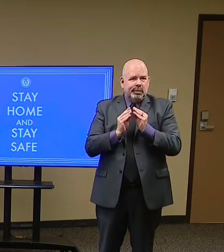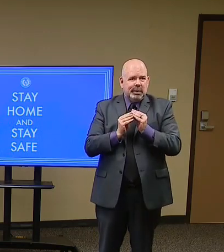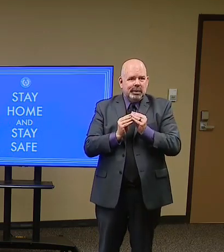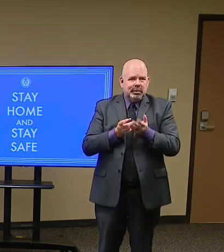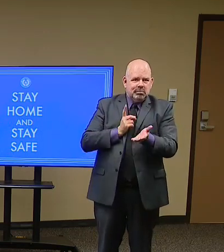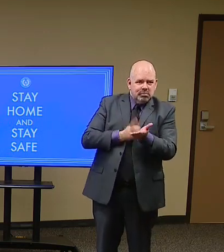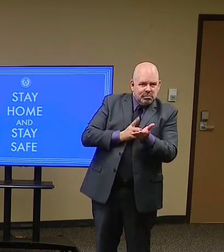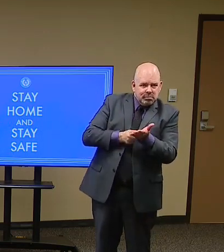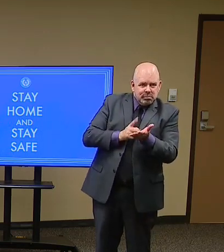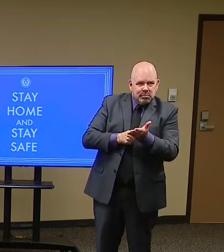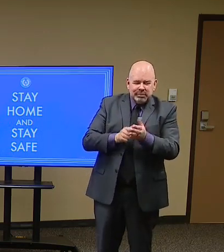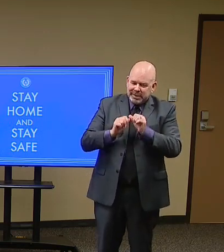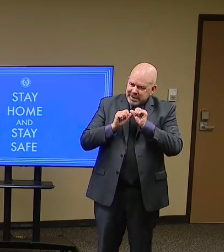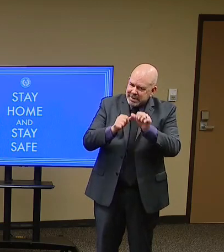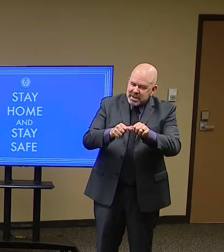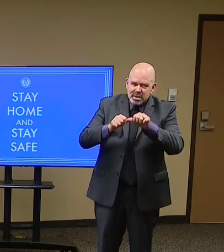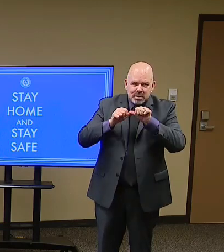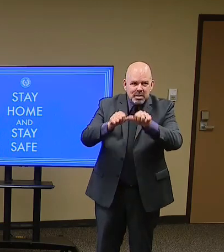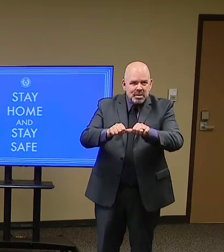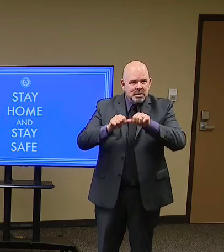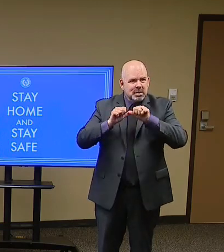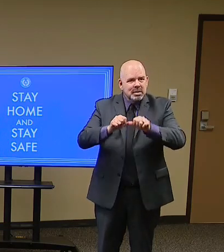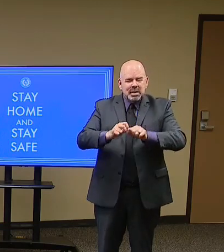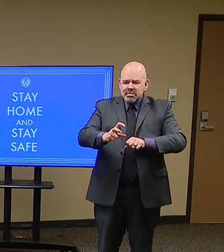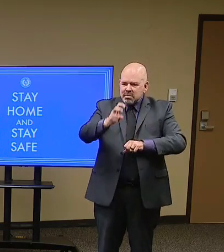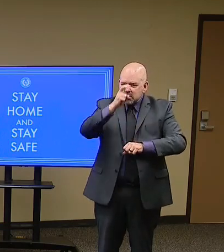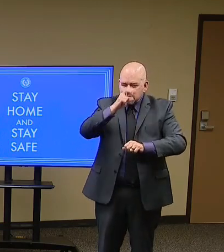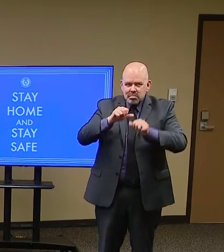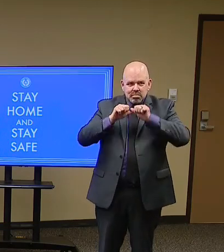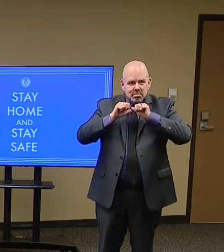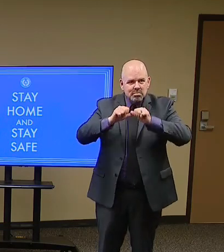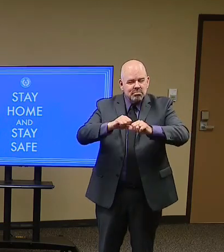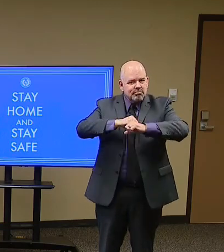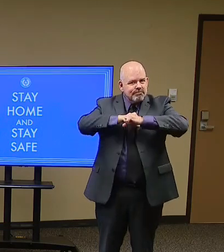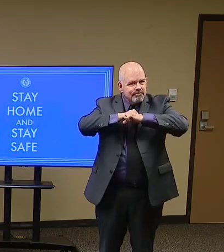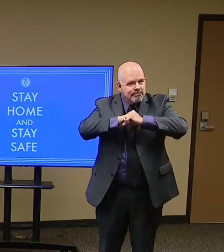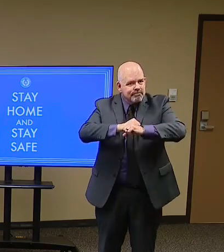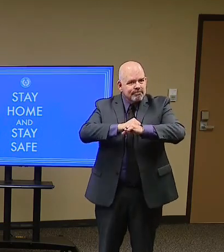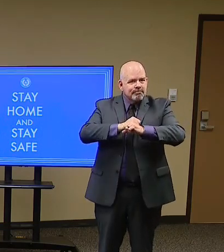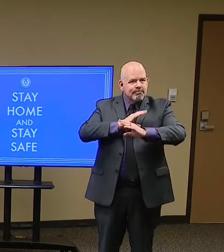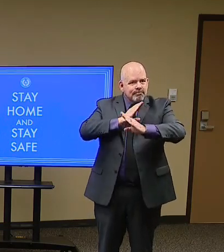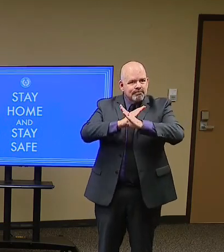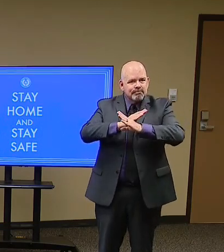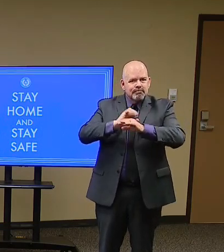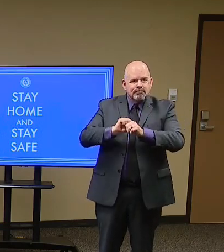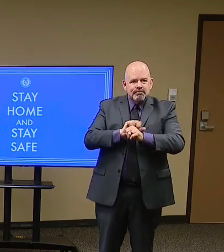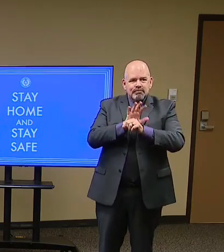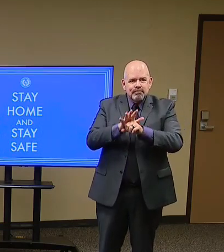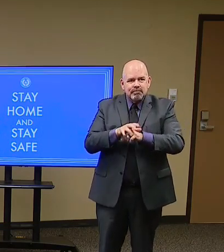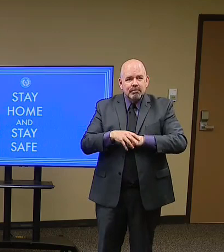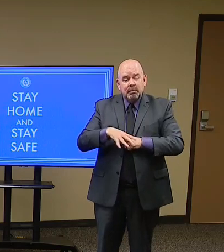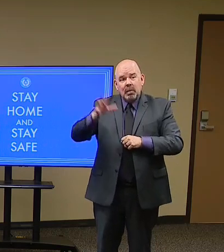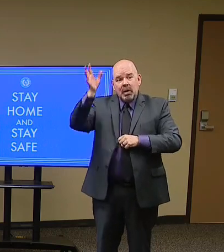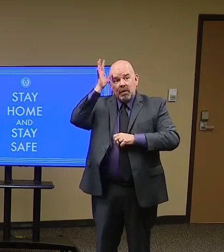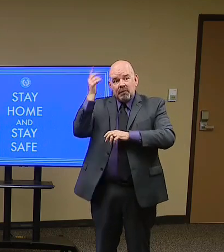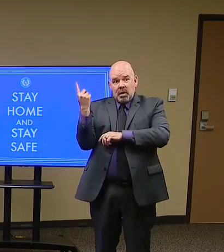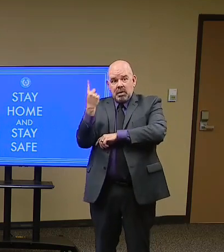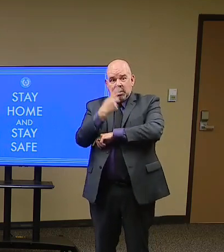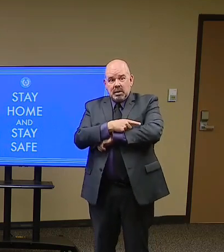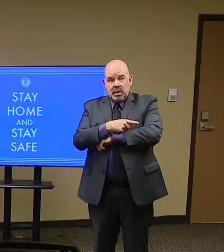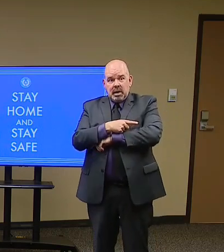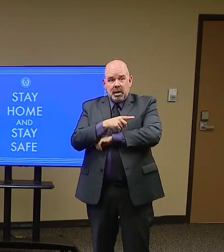I need you to practice self-care. We've got Father's Day this weekend. We've got Juneteenth today. Everyone,